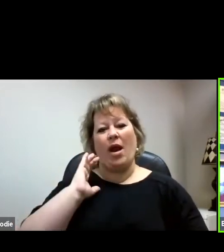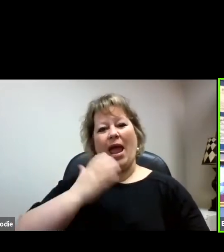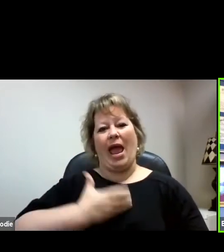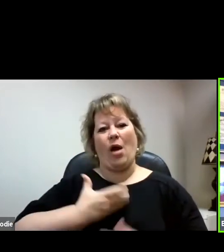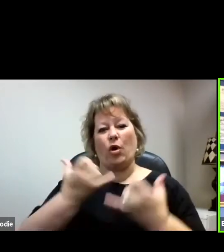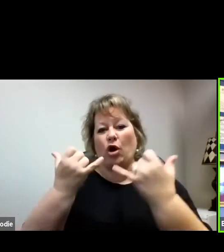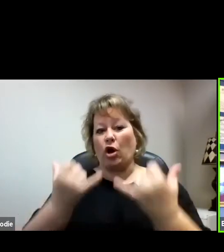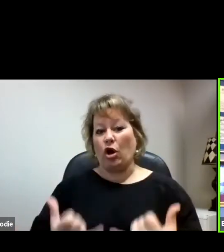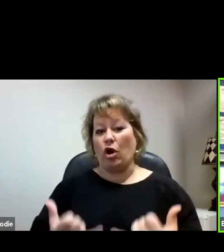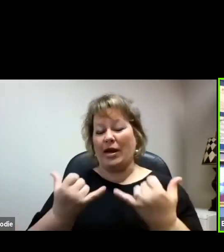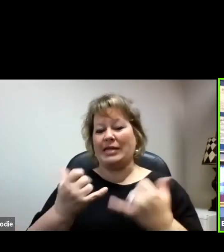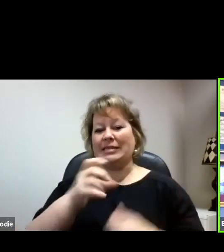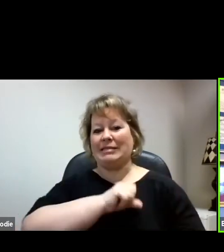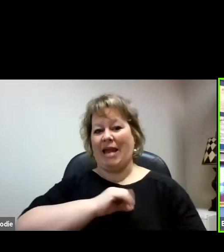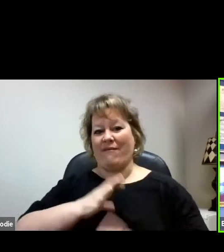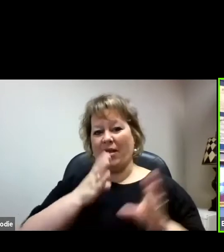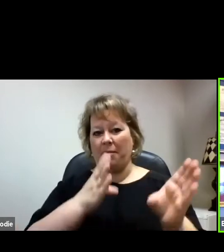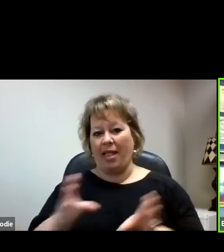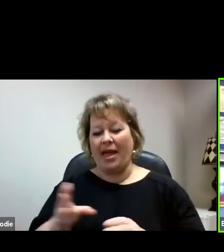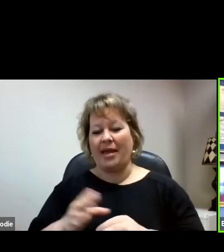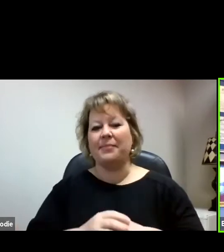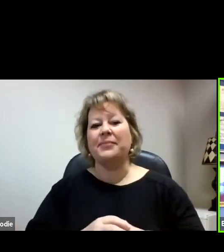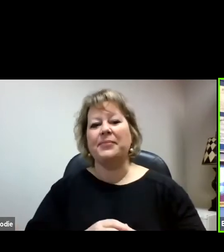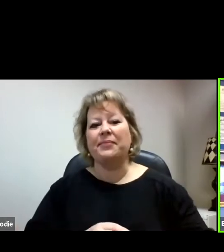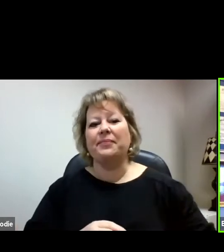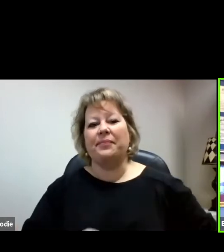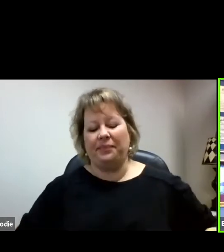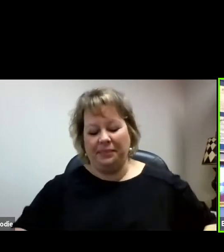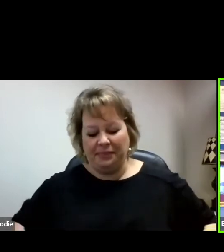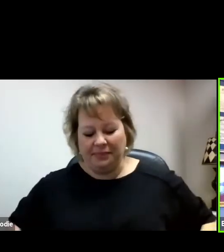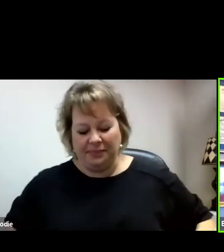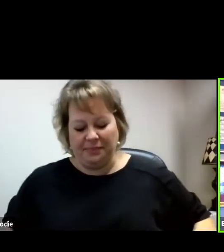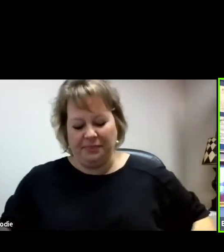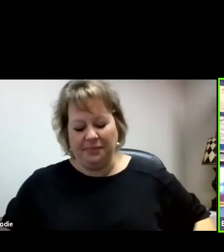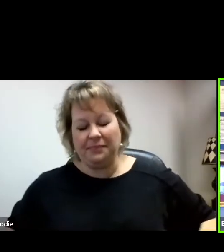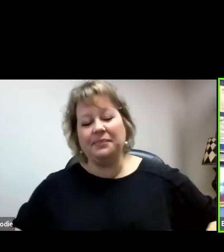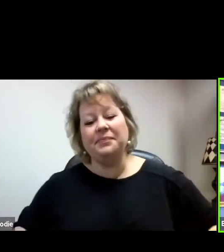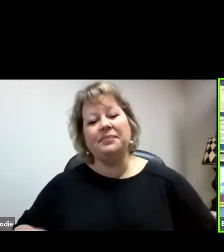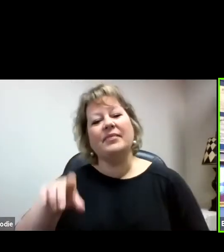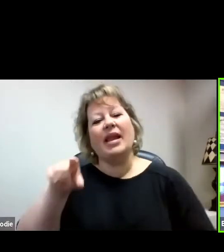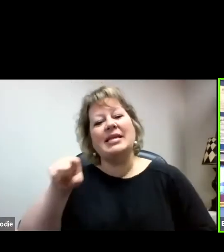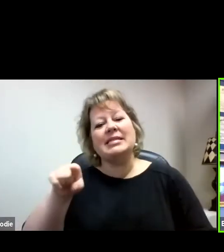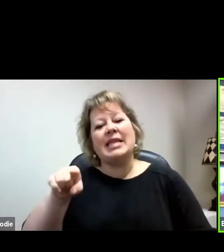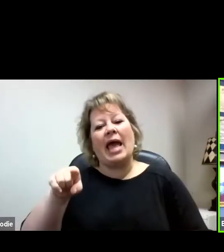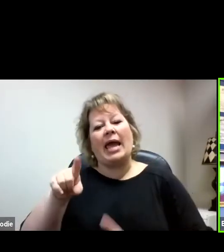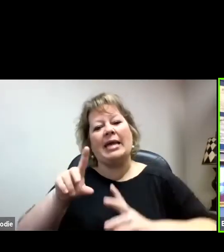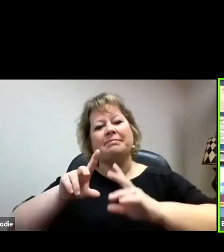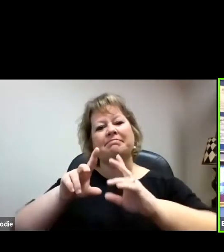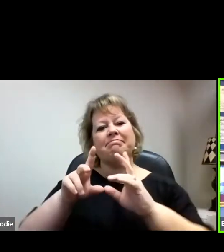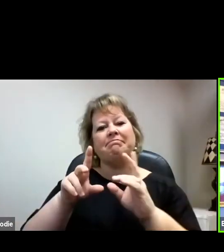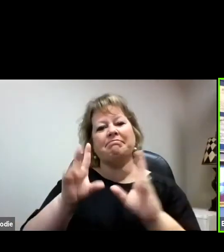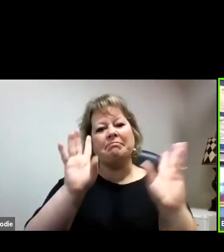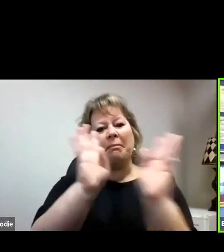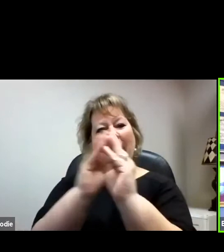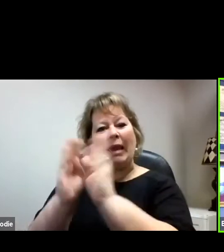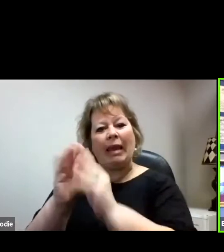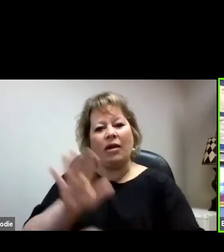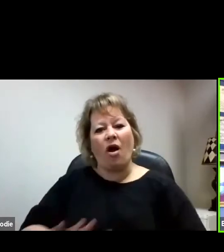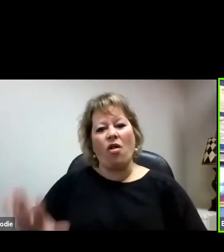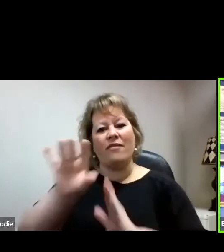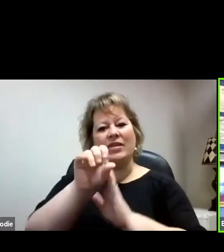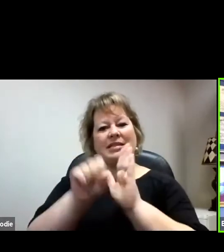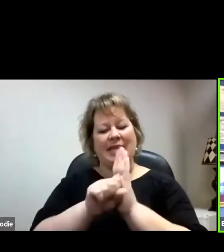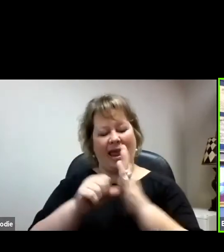staffing plan. And as they move across the state, they have meetings already set up with various